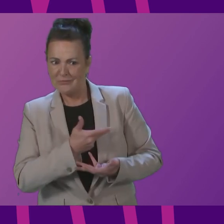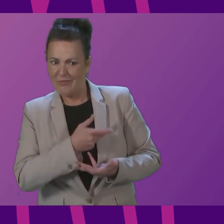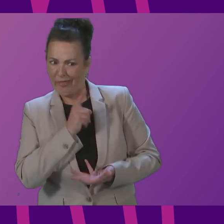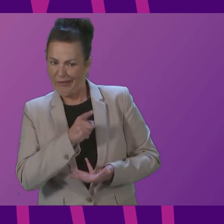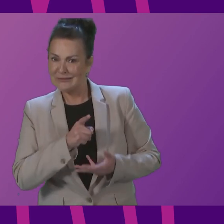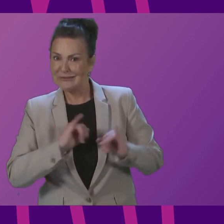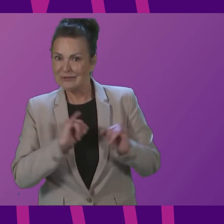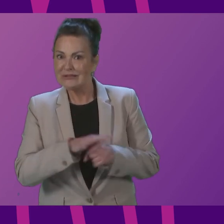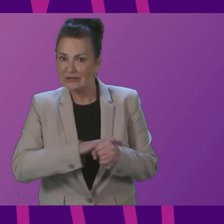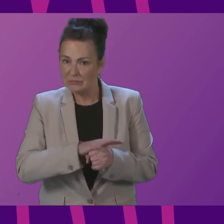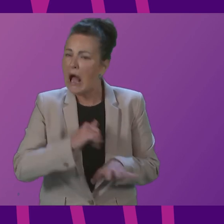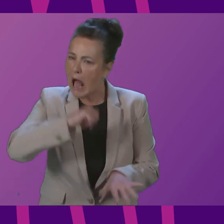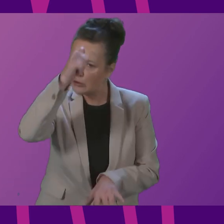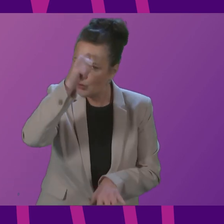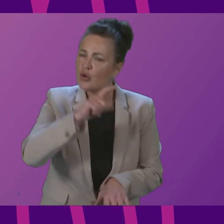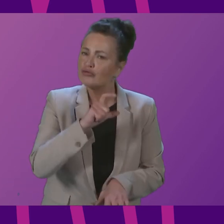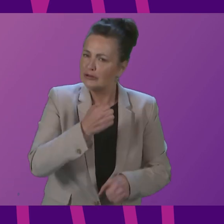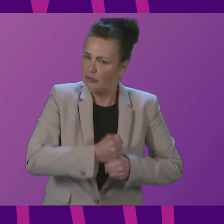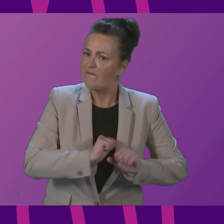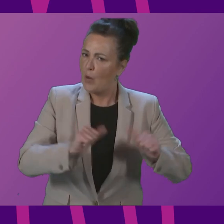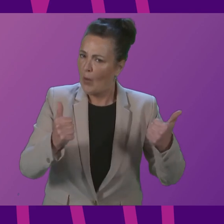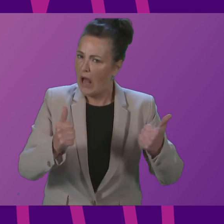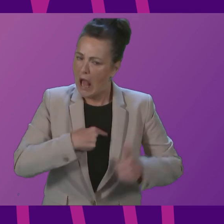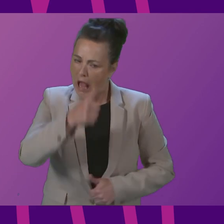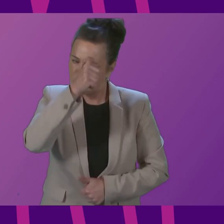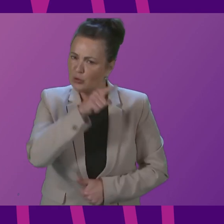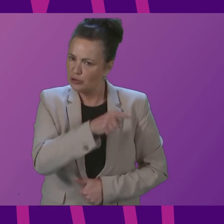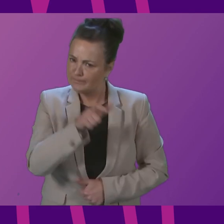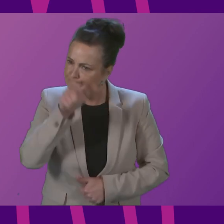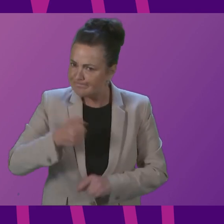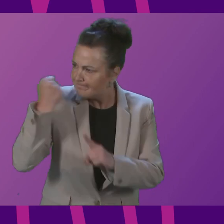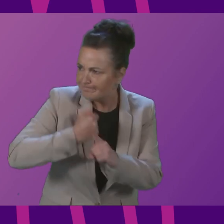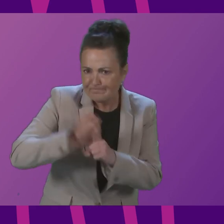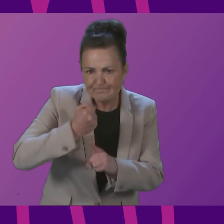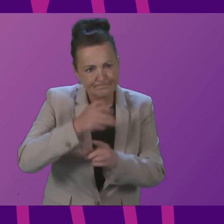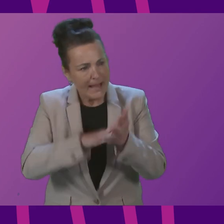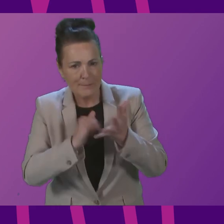I know Christine Graham well she is an assiduous constituency member